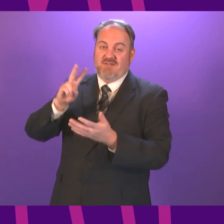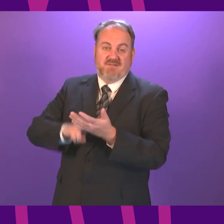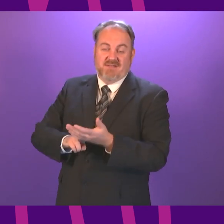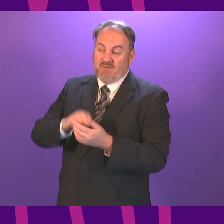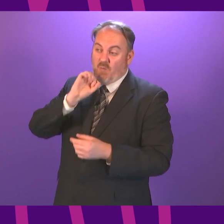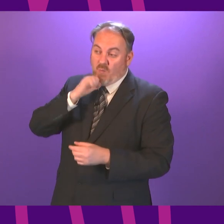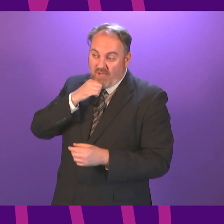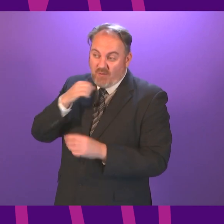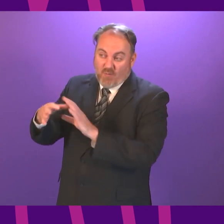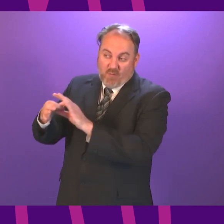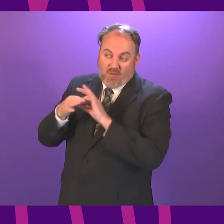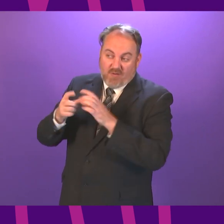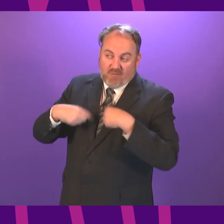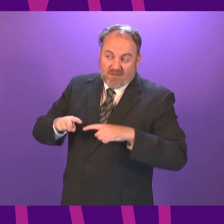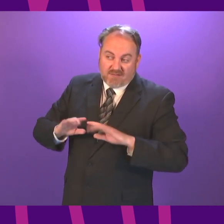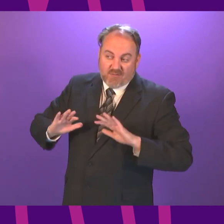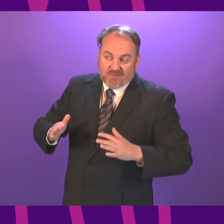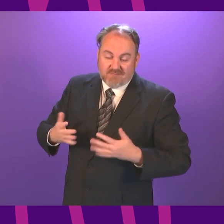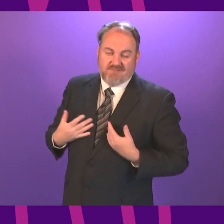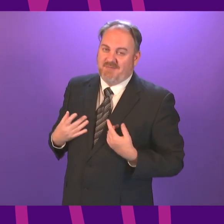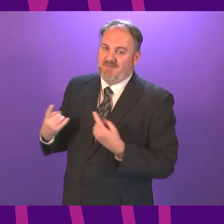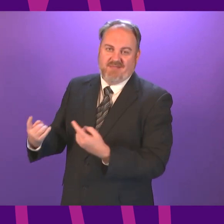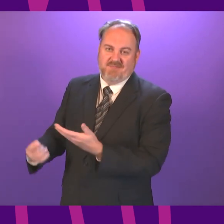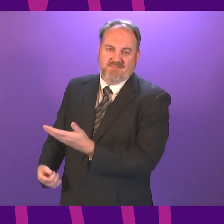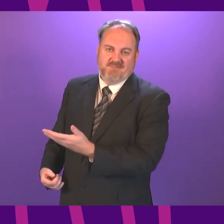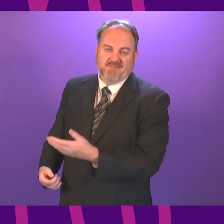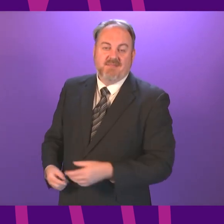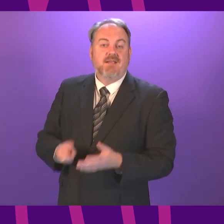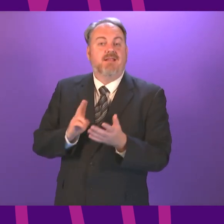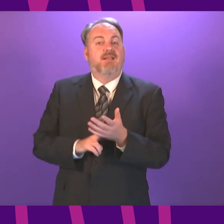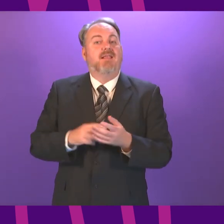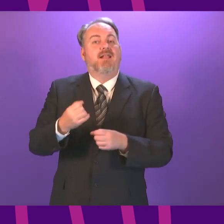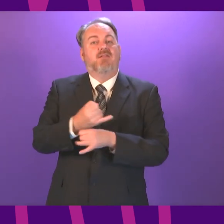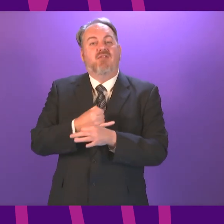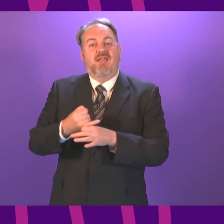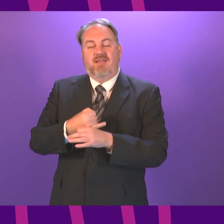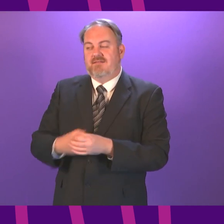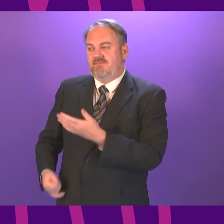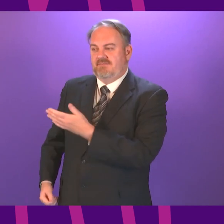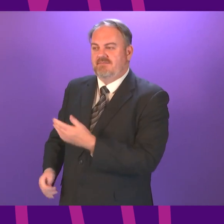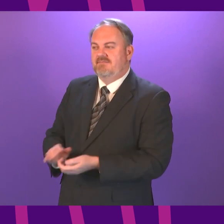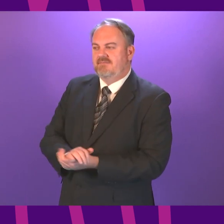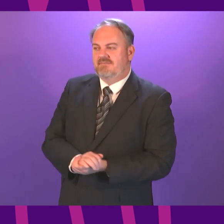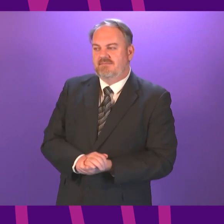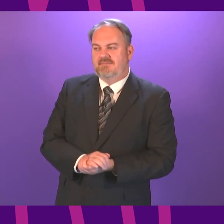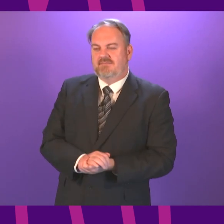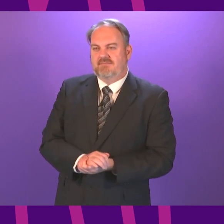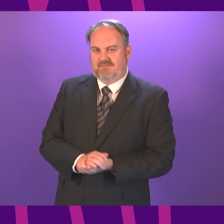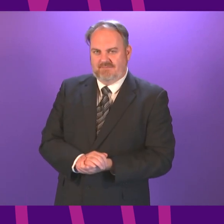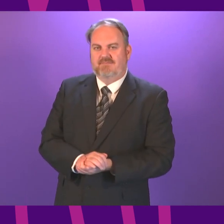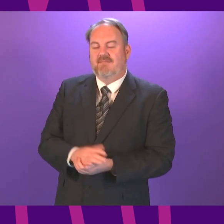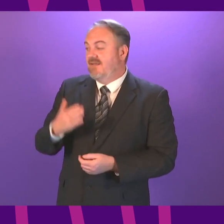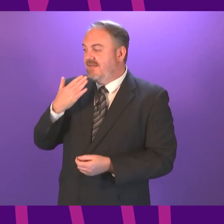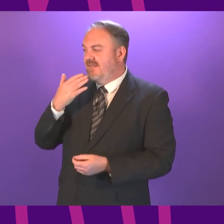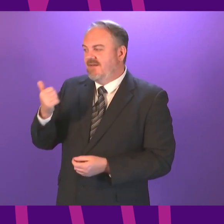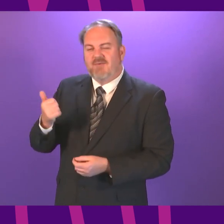in an equally positive way Neil Gray to be followed by Martin Whitfield thank you